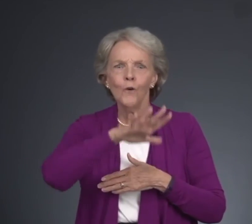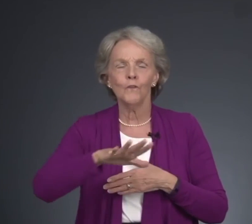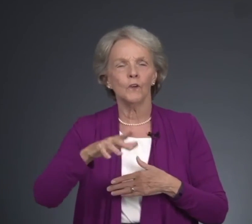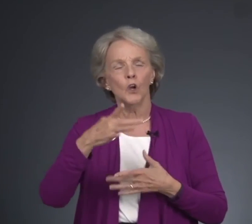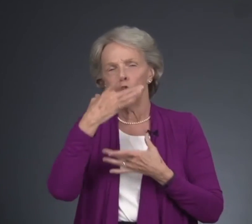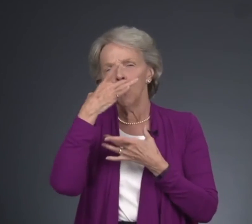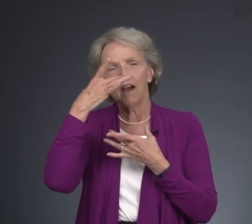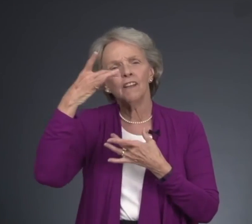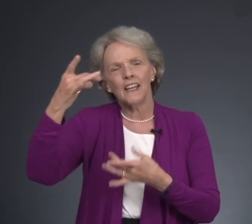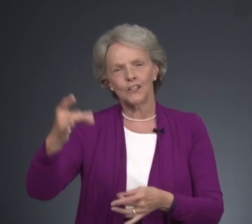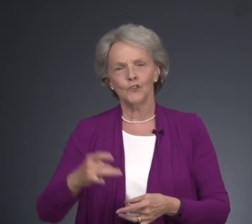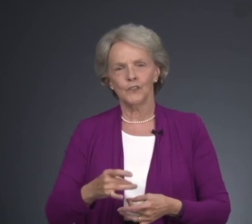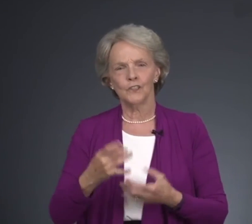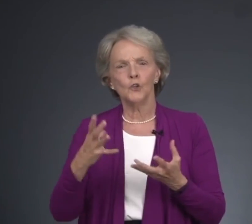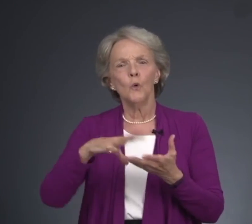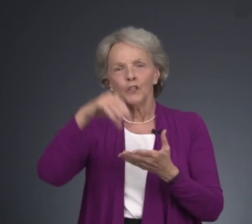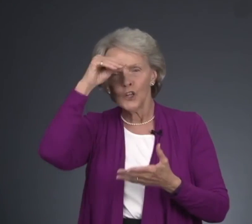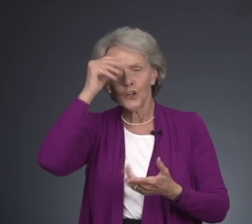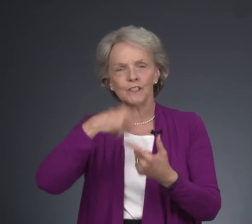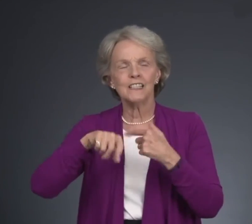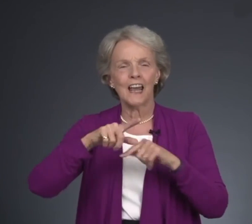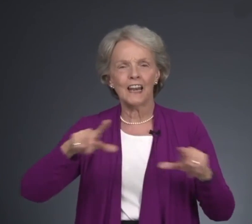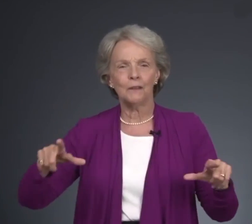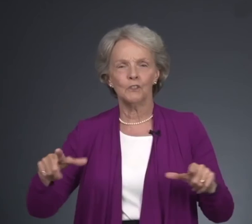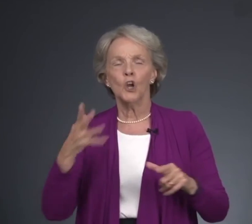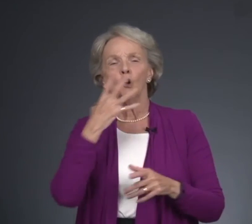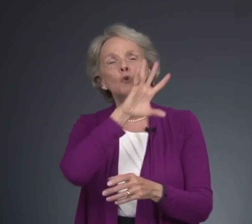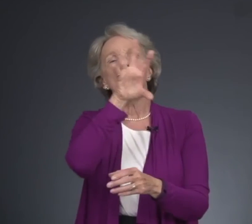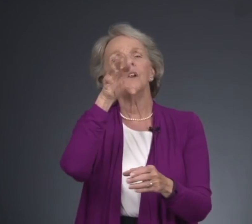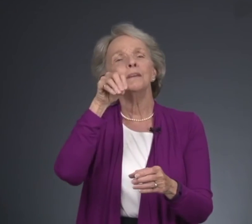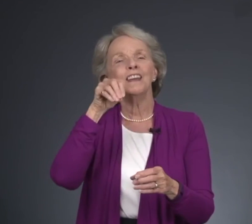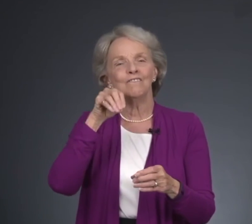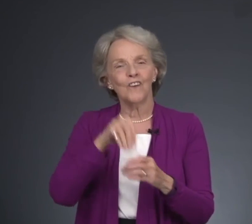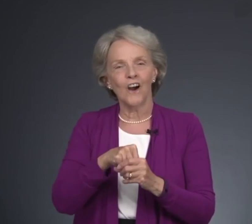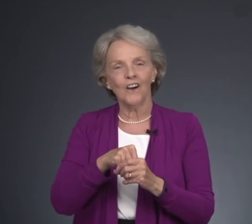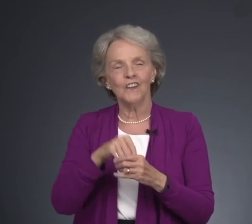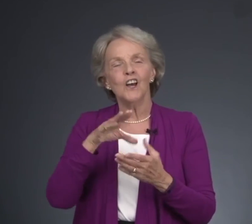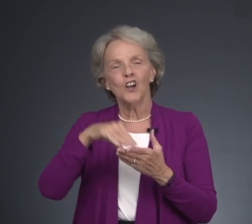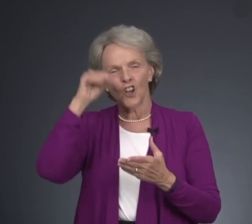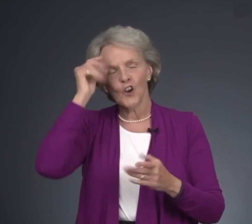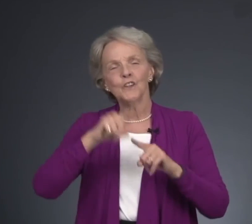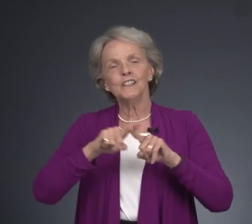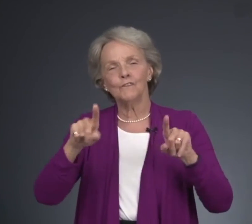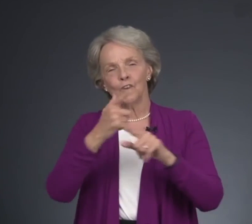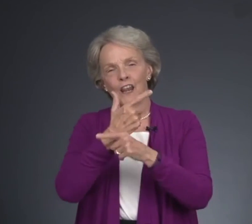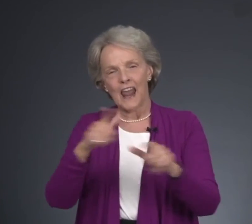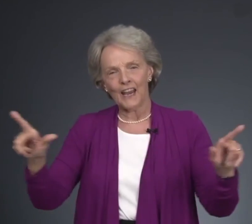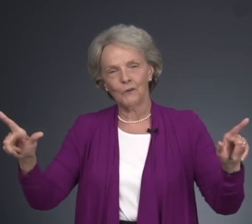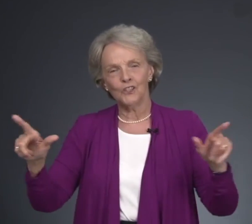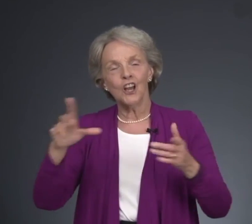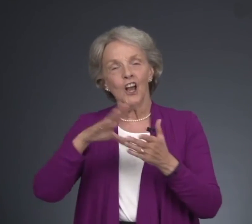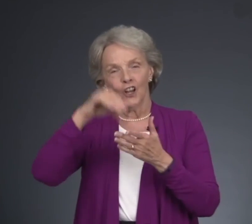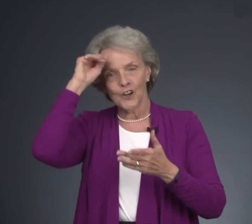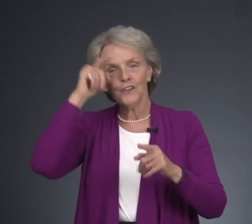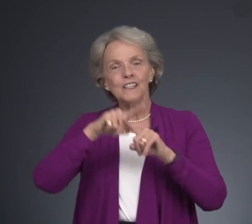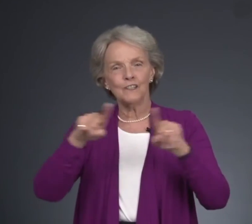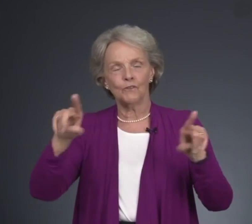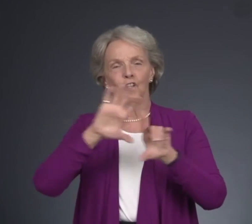over, who have an interest, who want to learn sign language, who want to be involved, learn a different language, learn a different